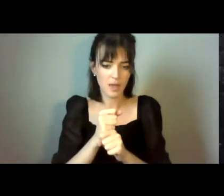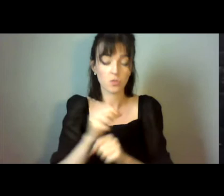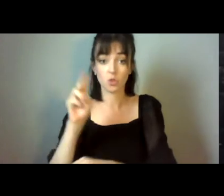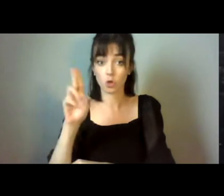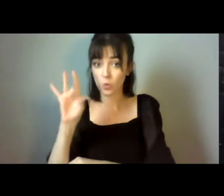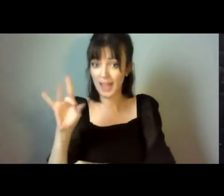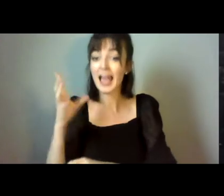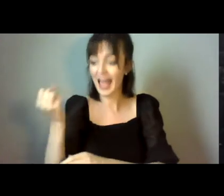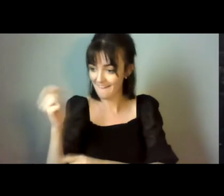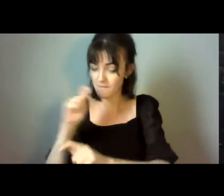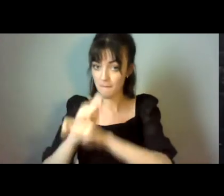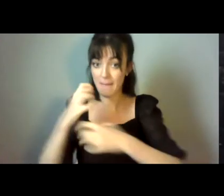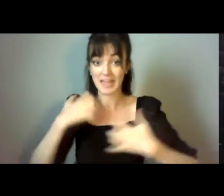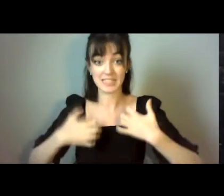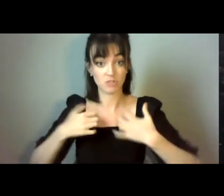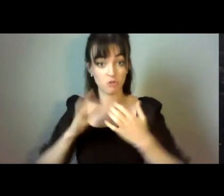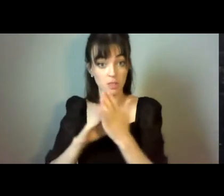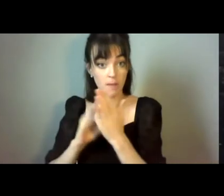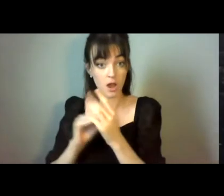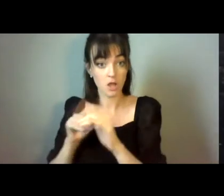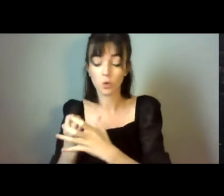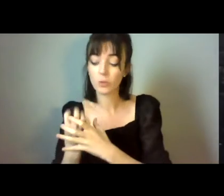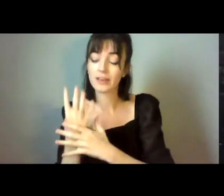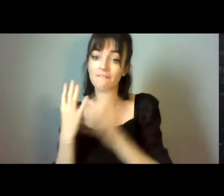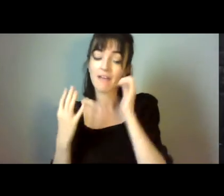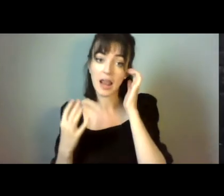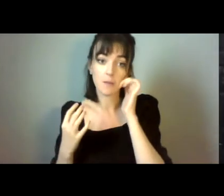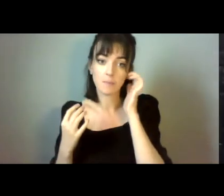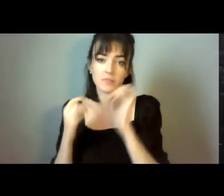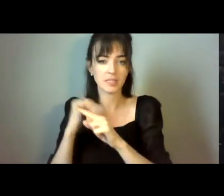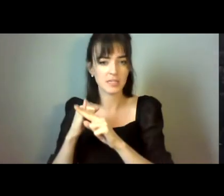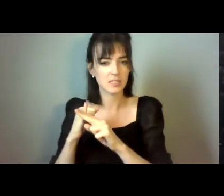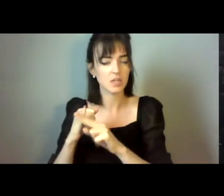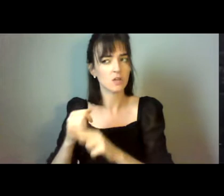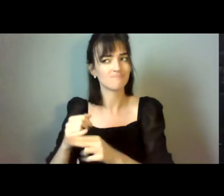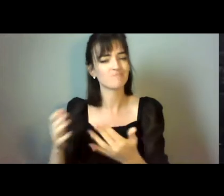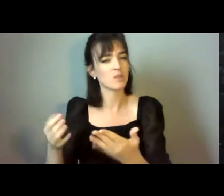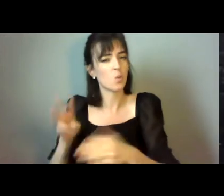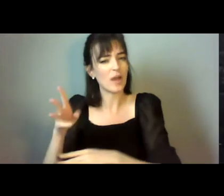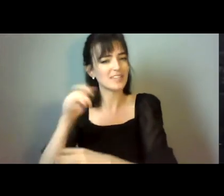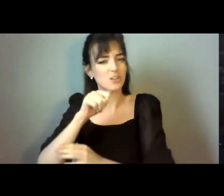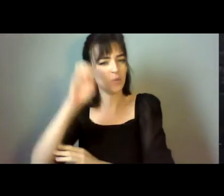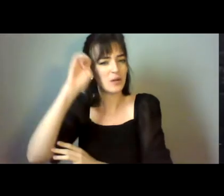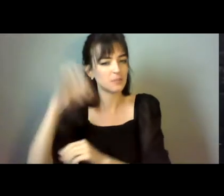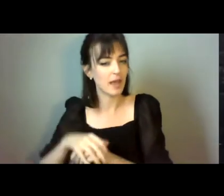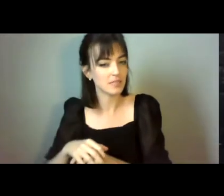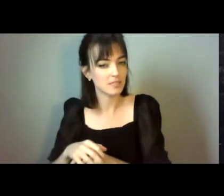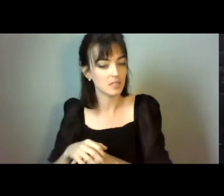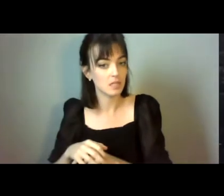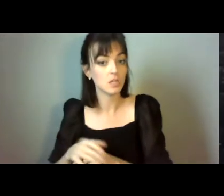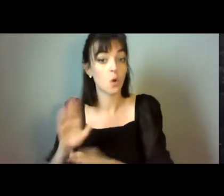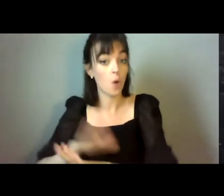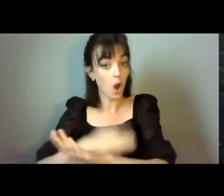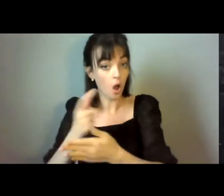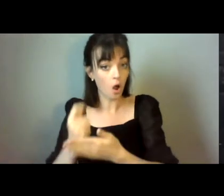developed in kind of what he was. Well, he used the word, but let's call them perverse ways or unexpected ways. And we were told a long time ago that the